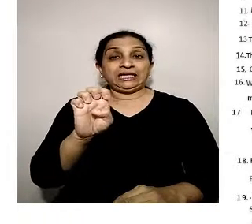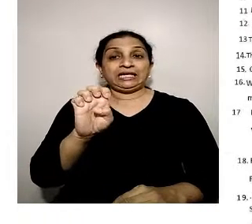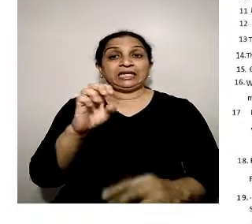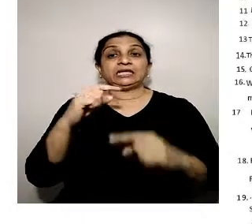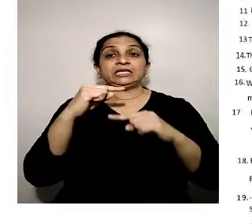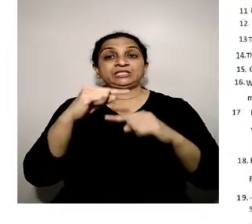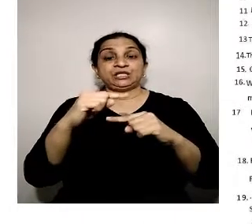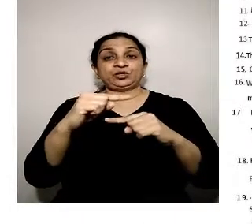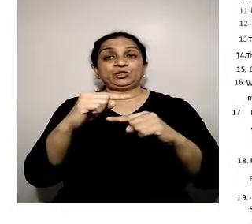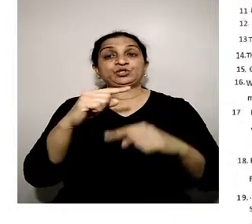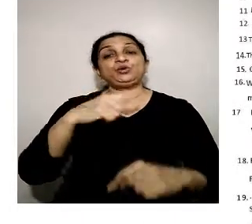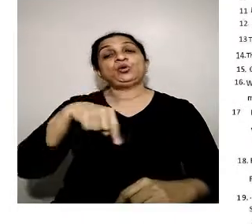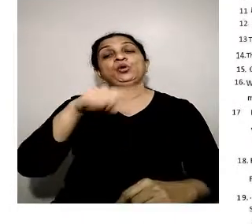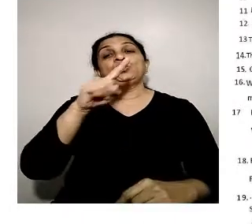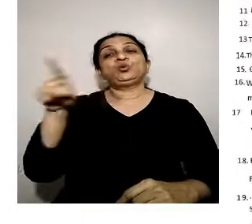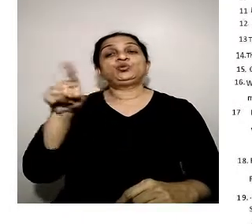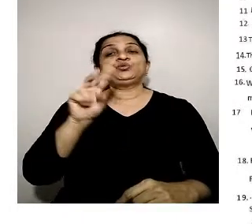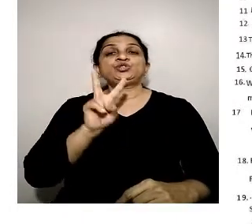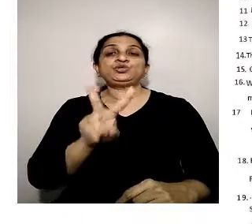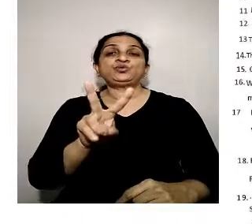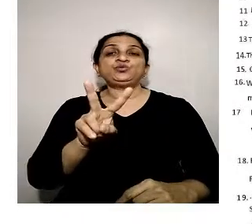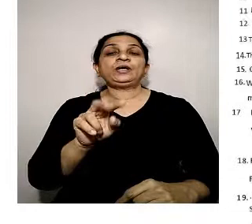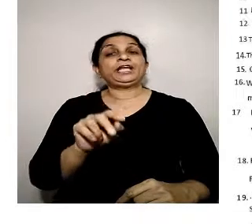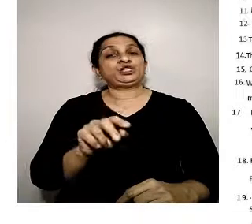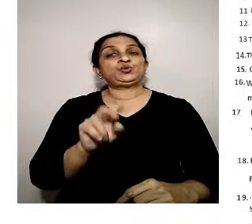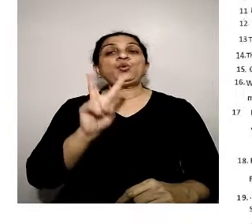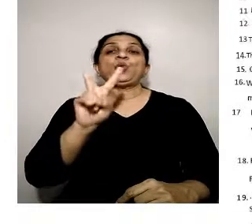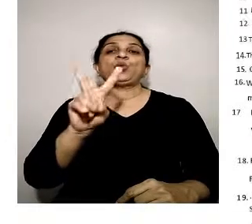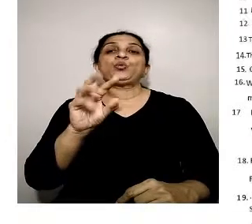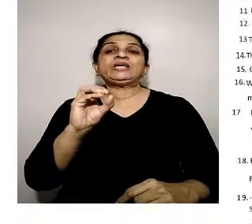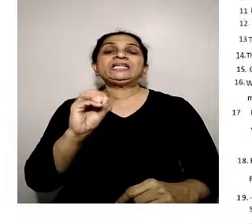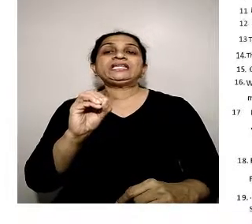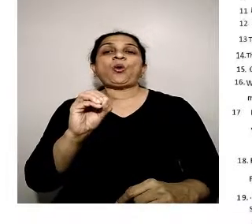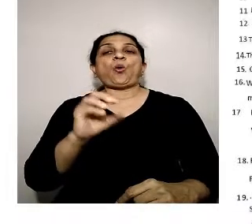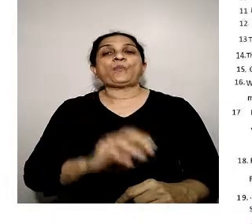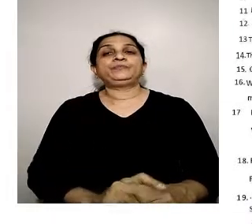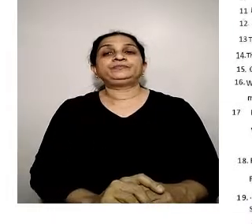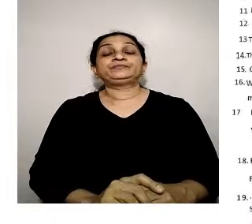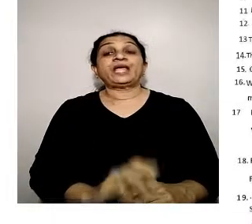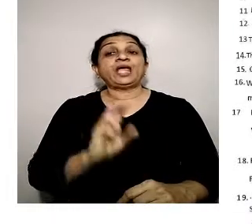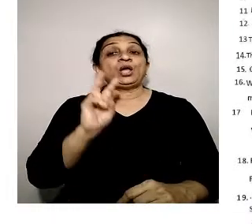is equal to root 2 times V0.